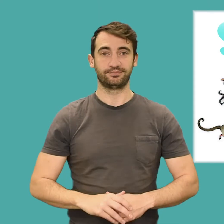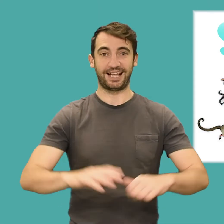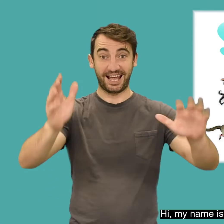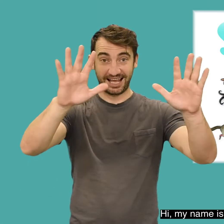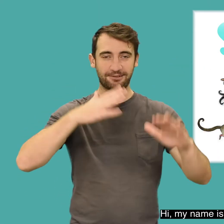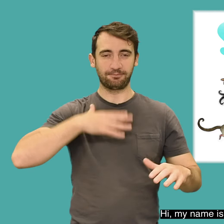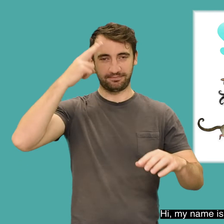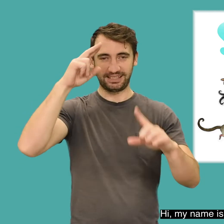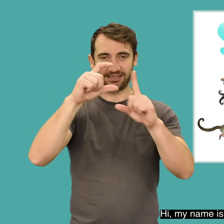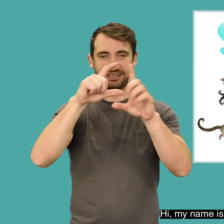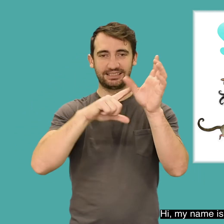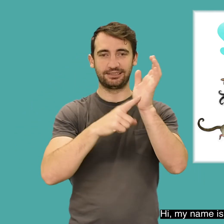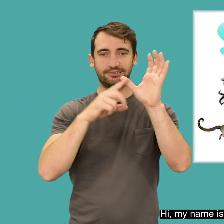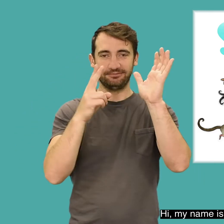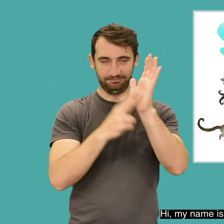Hi, my name's Dylan.